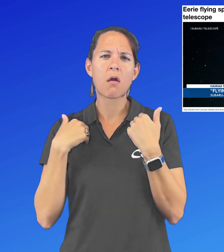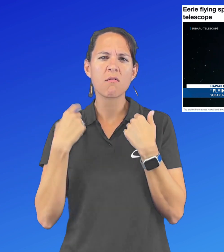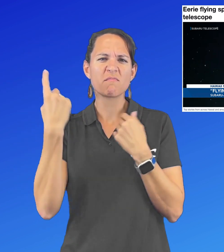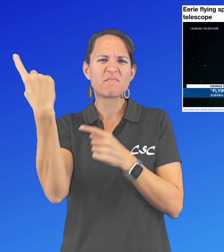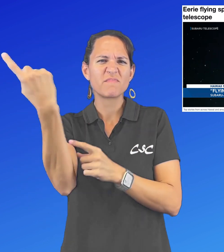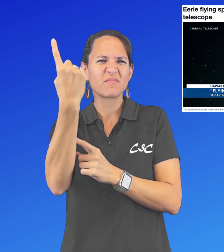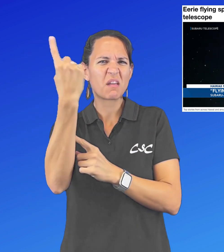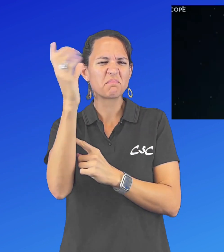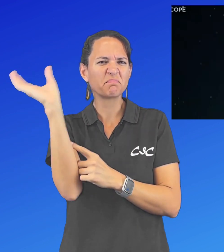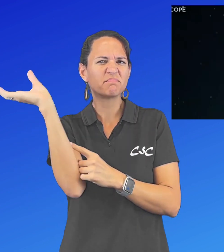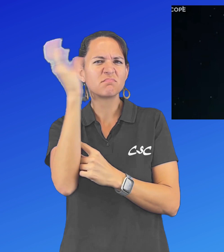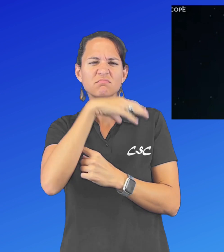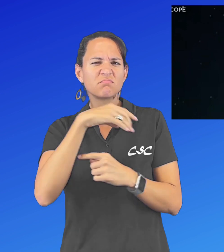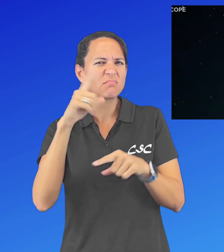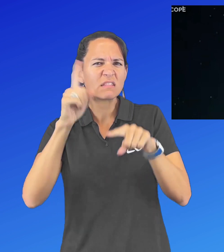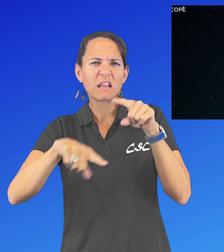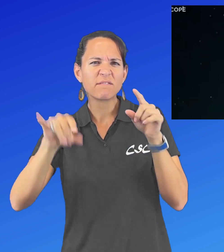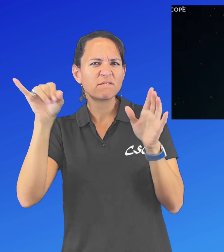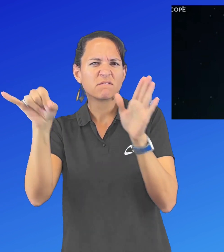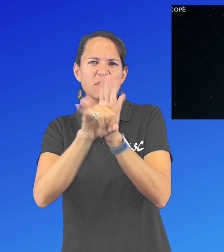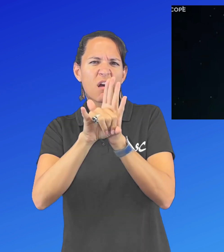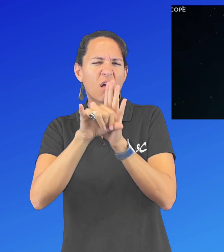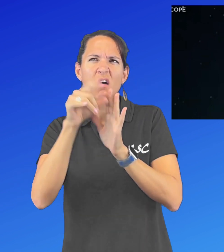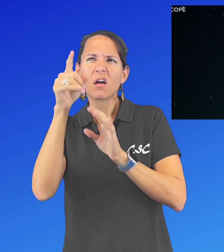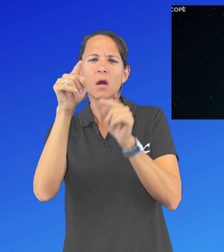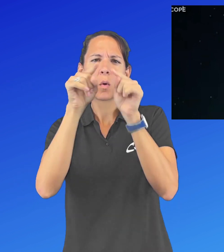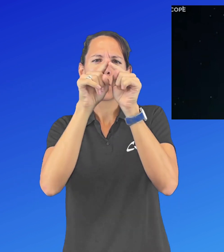The flying spiral was trapped across the sky.